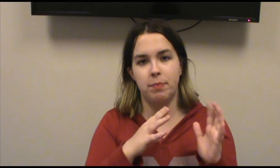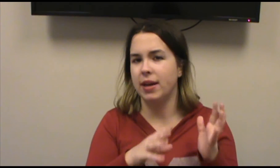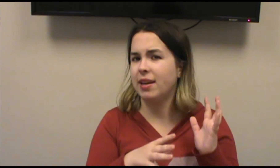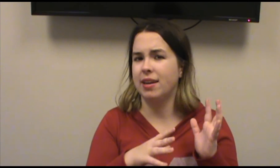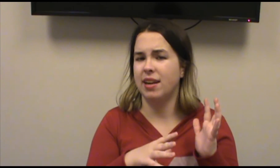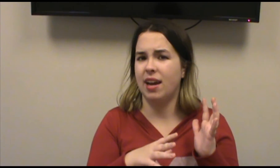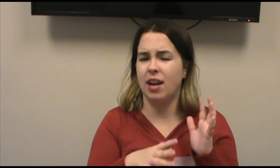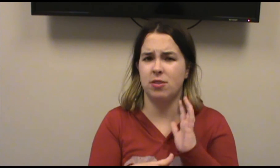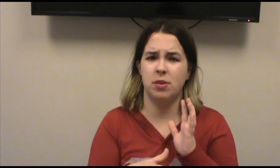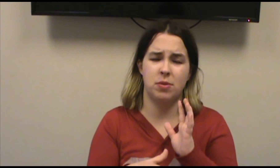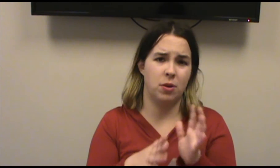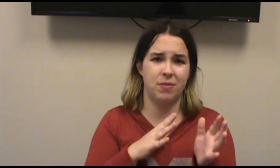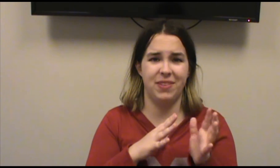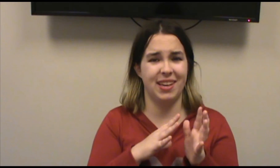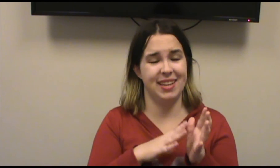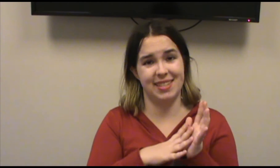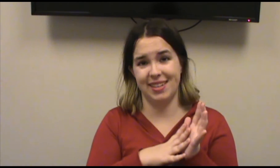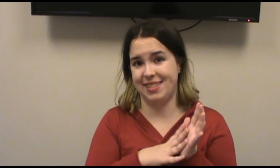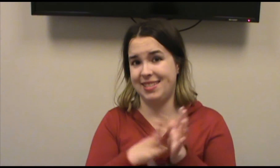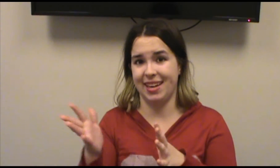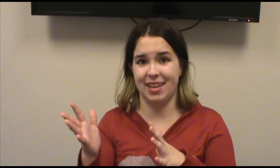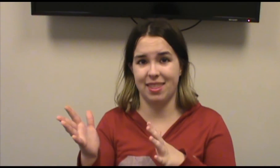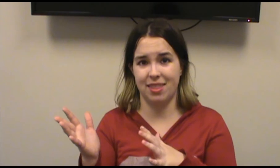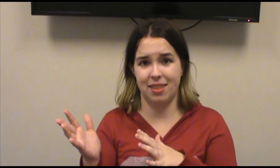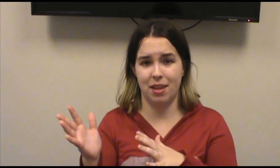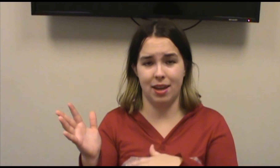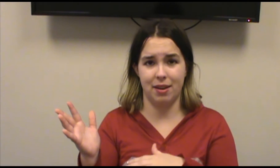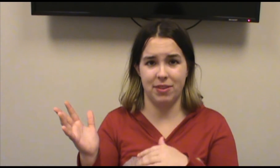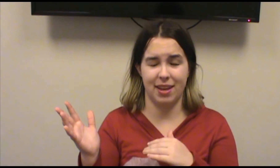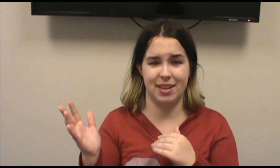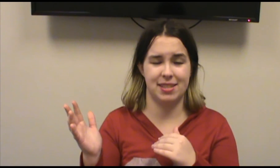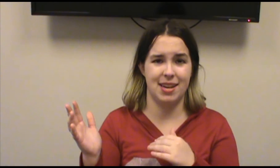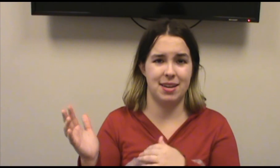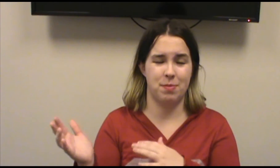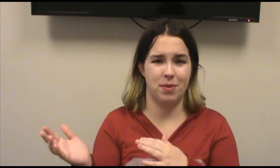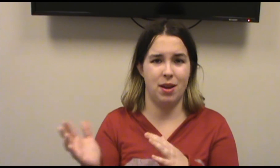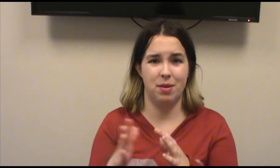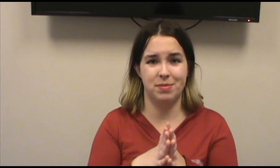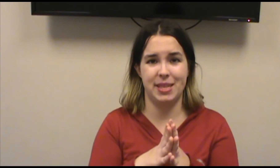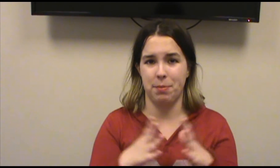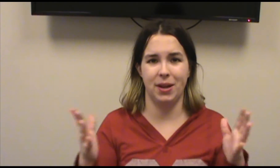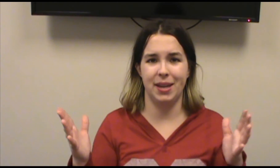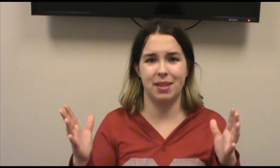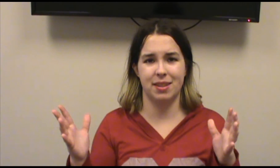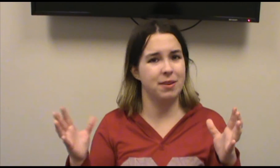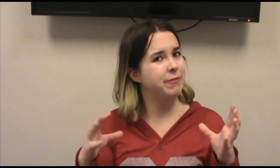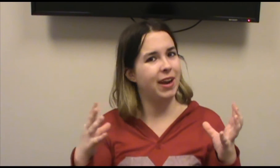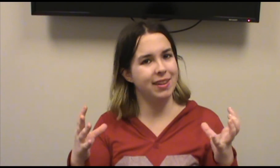But I also don't feel like it's going to stick and I feel like it's going to end up separating them finally